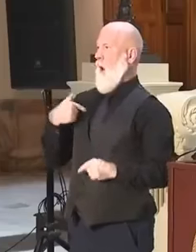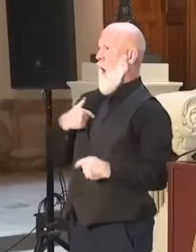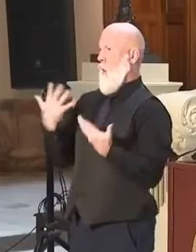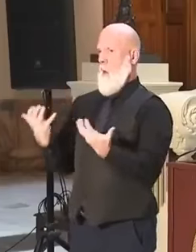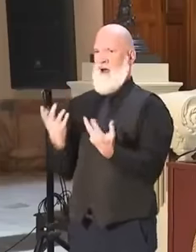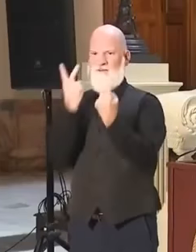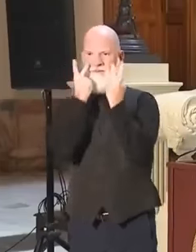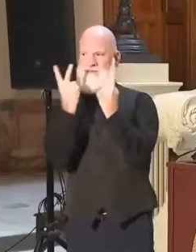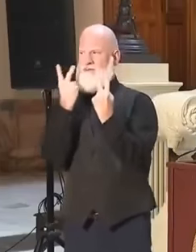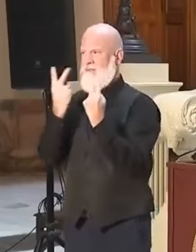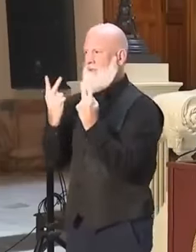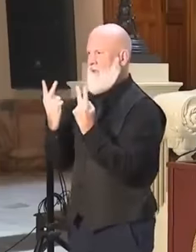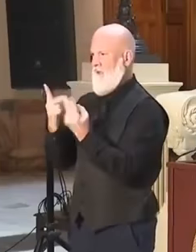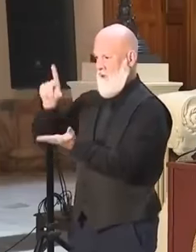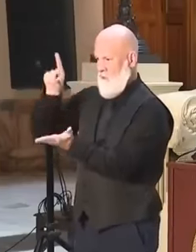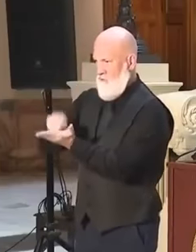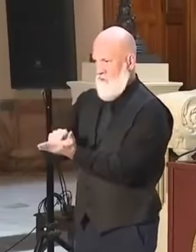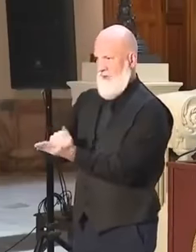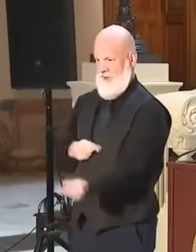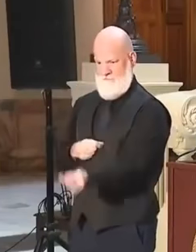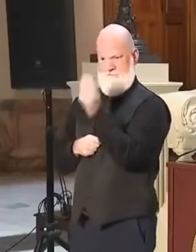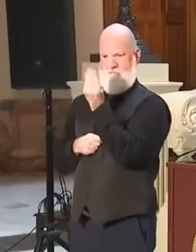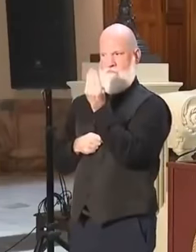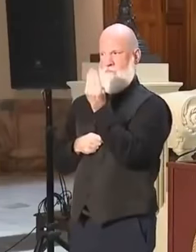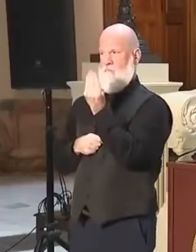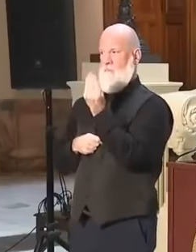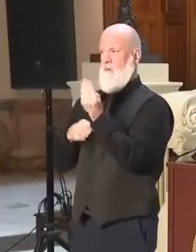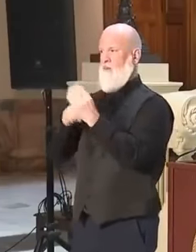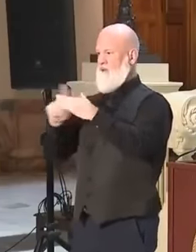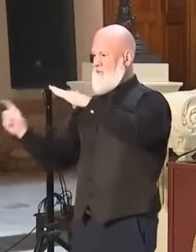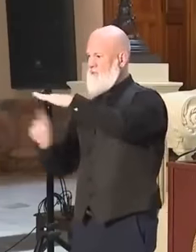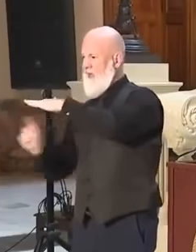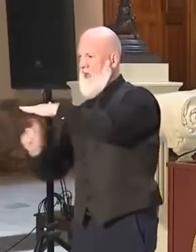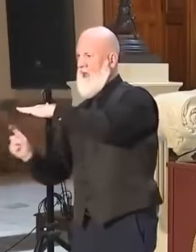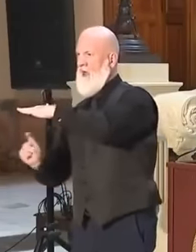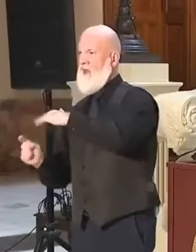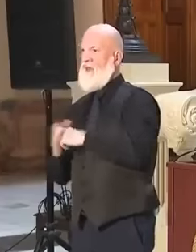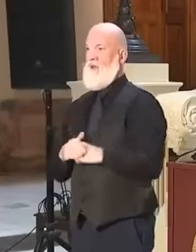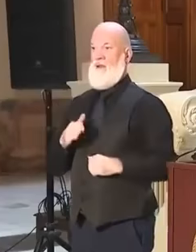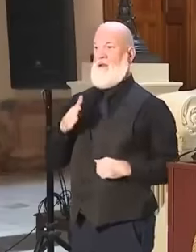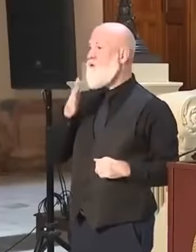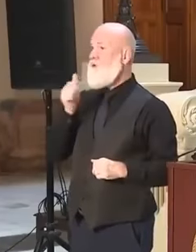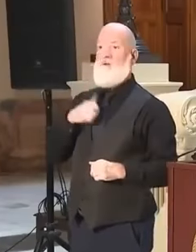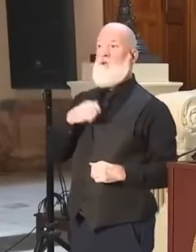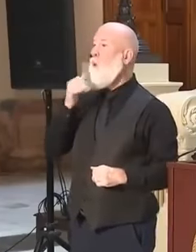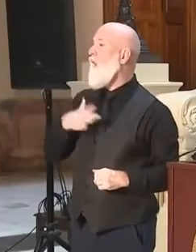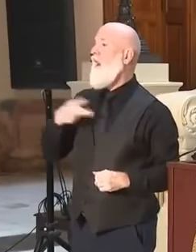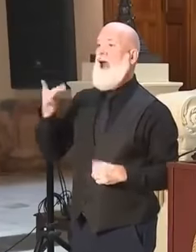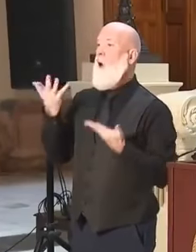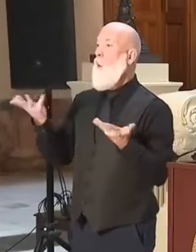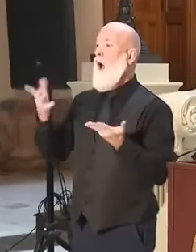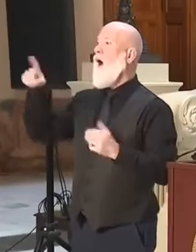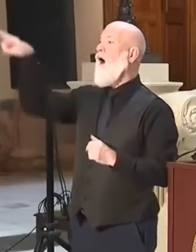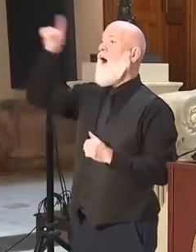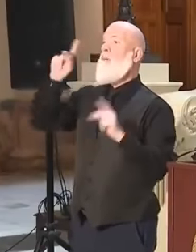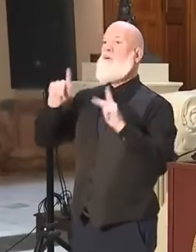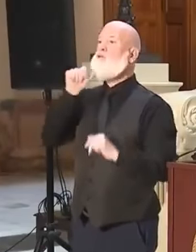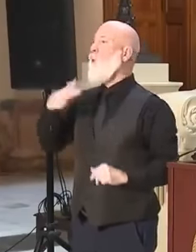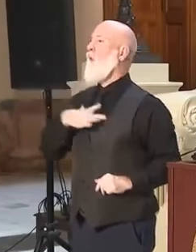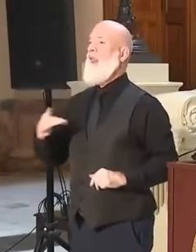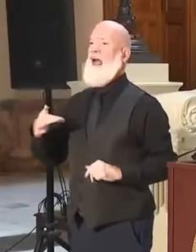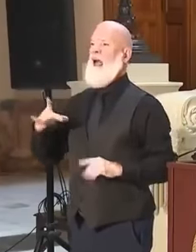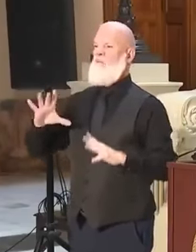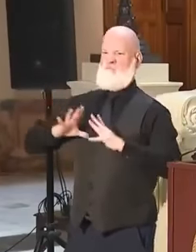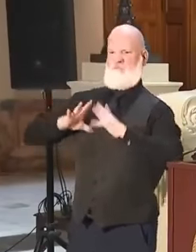a lot of people who believe in that system now. And what I don't like is people out there trying to undermine the system that was put together so hard by